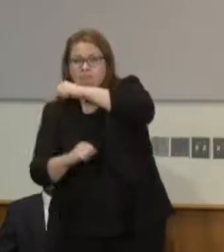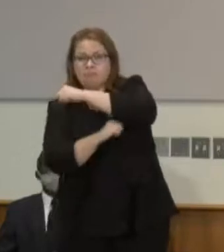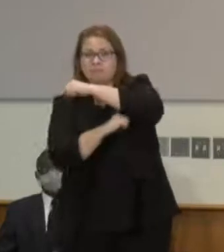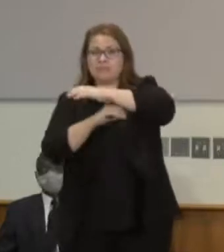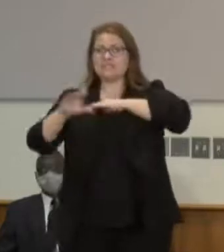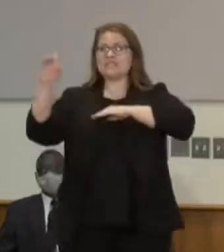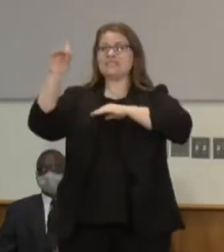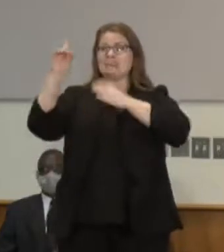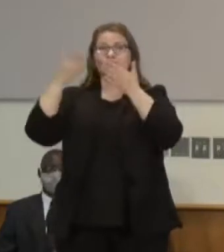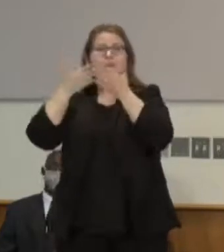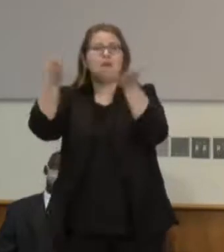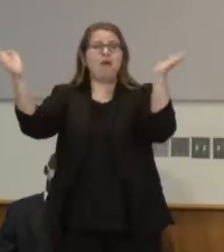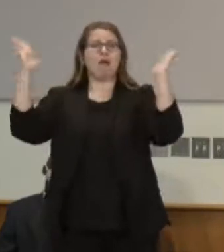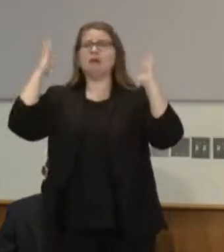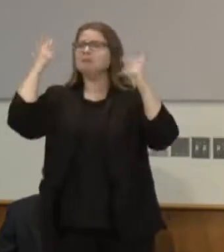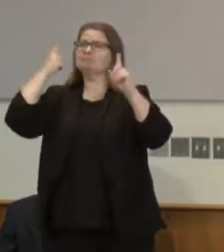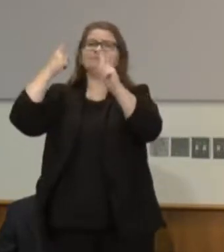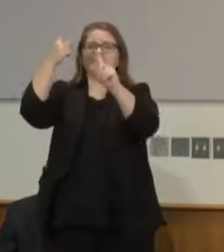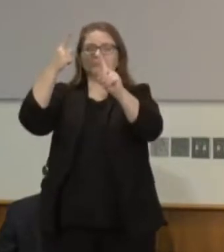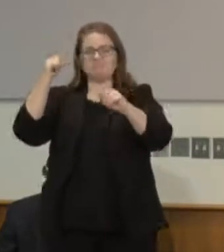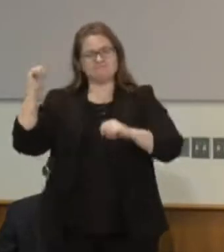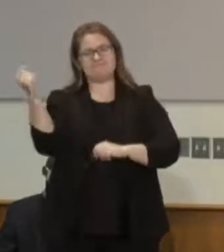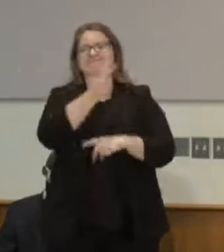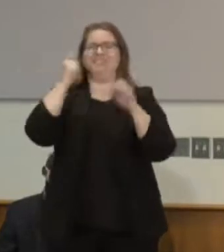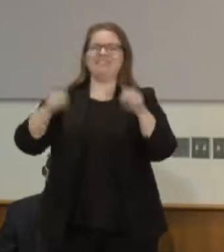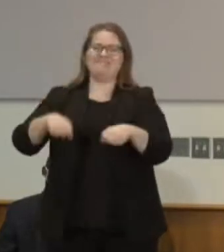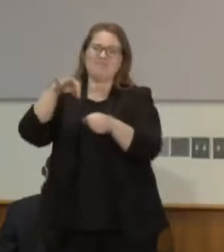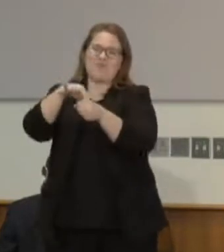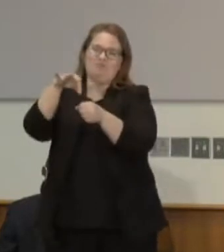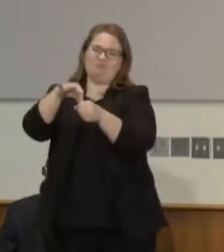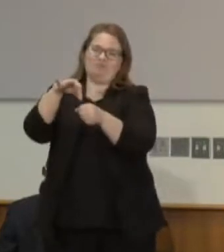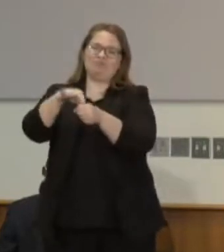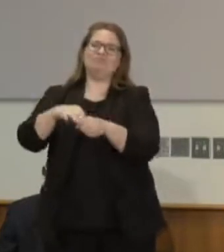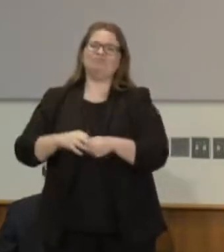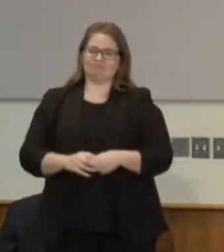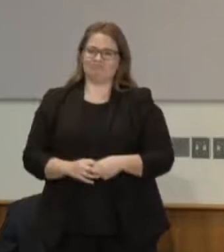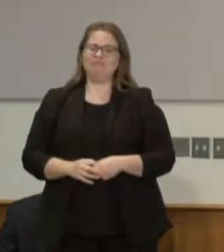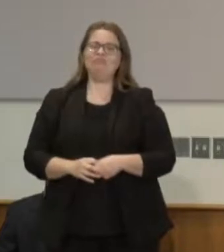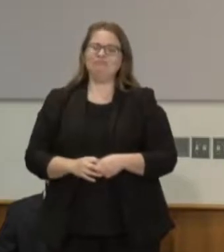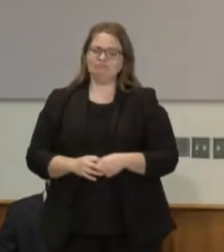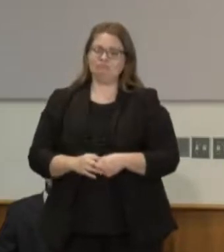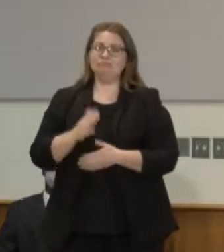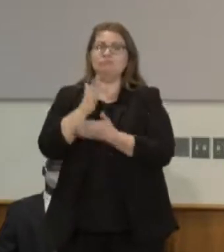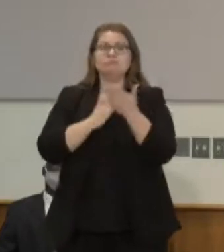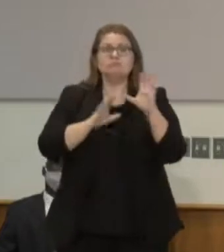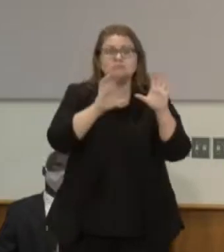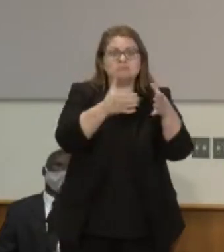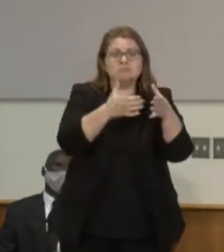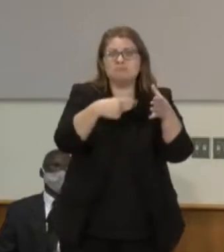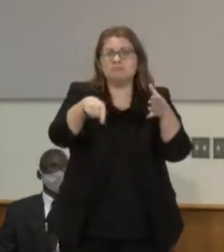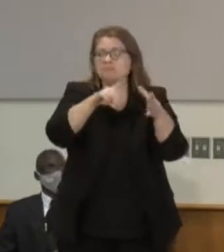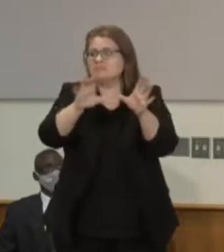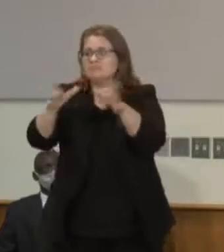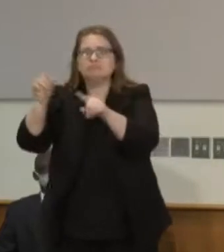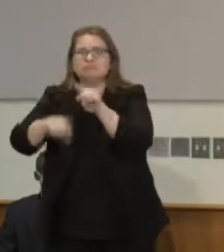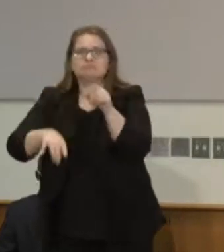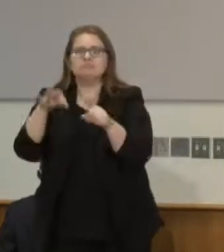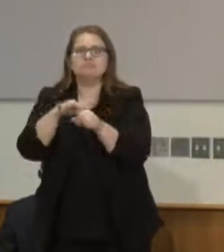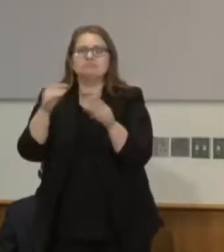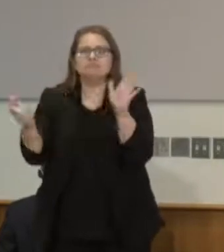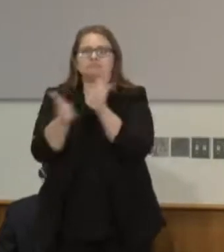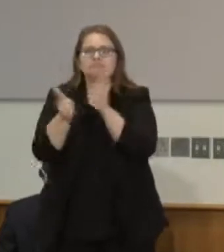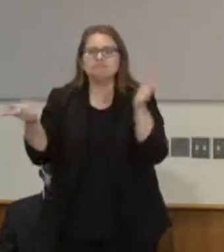but certain categories of people are disenfranchised from having that vote then they don't get to be part of